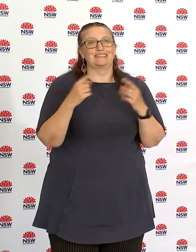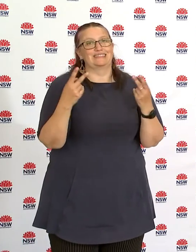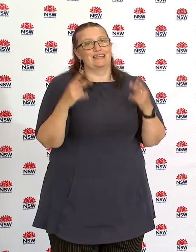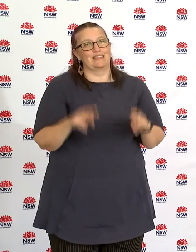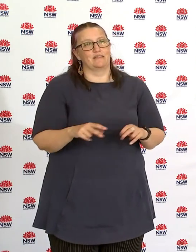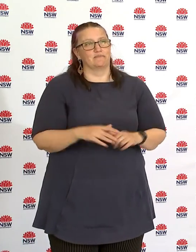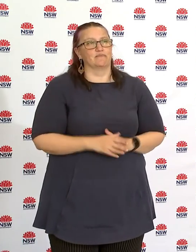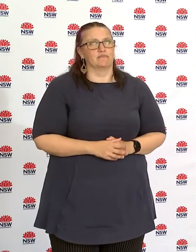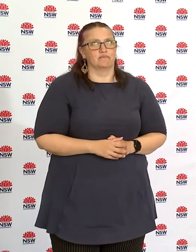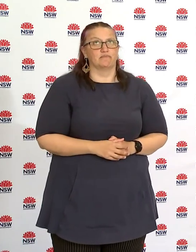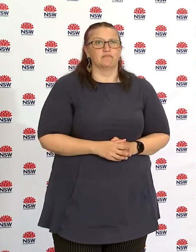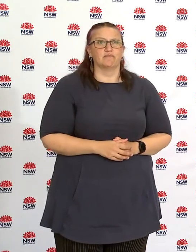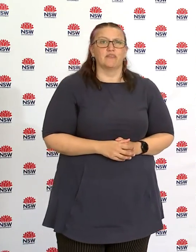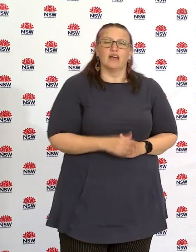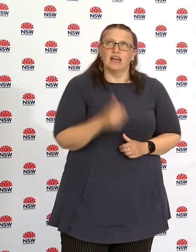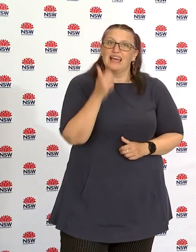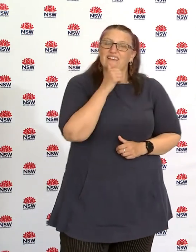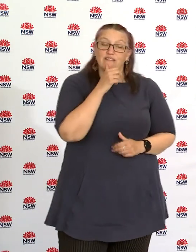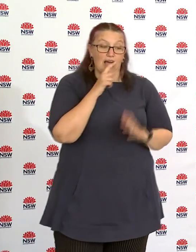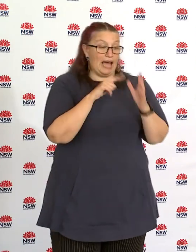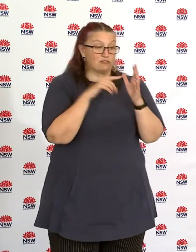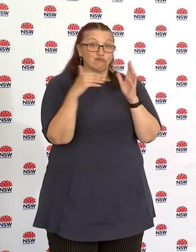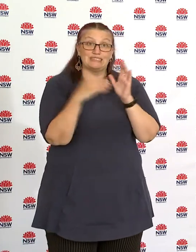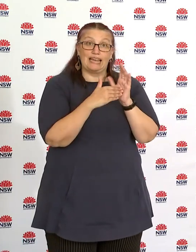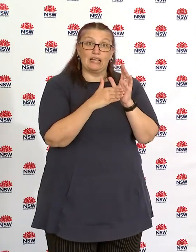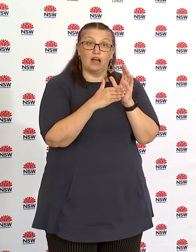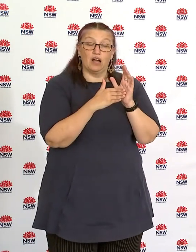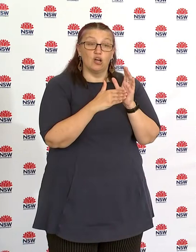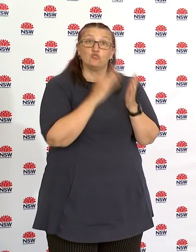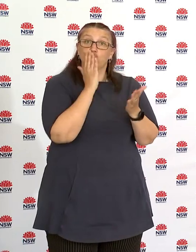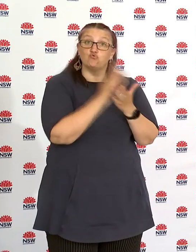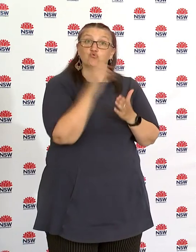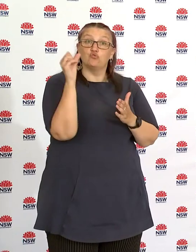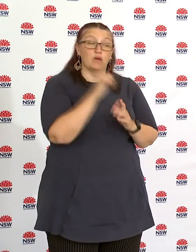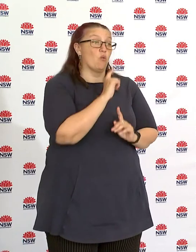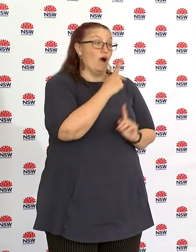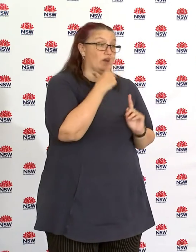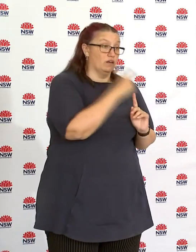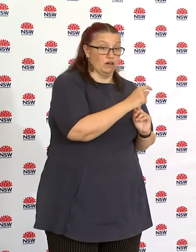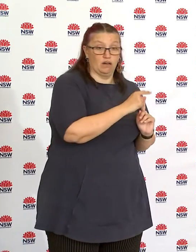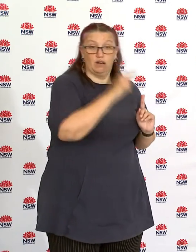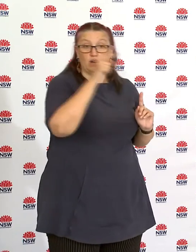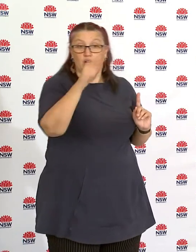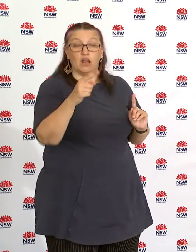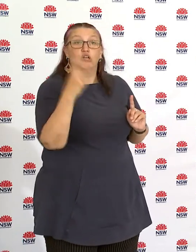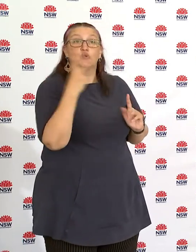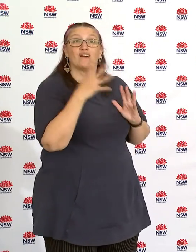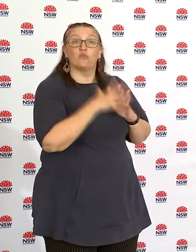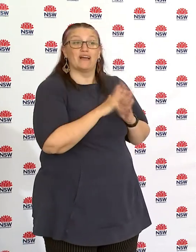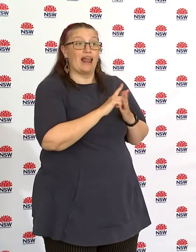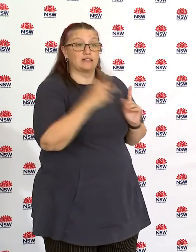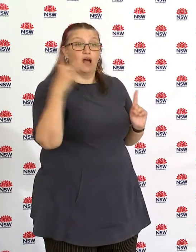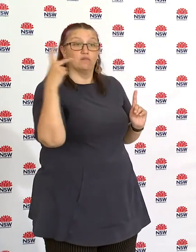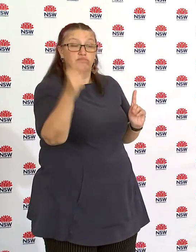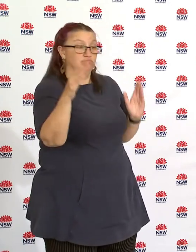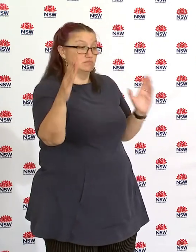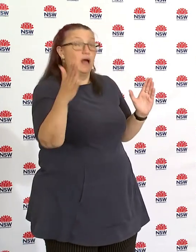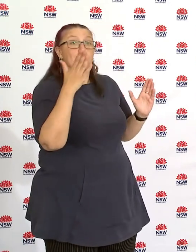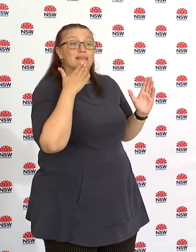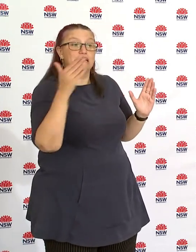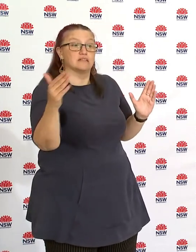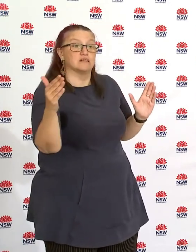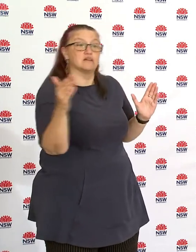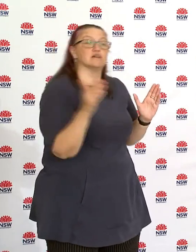of astrazeneca to somewhere between four and eight weeks rather than the 12 weeks in order to get that second dose in to get your booster immunity